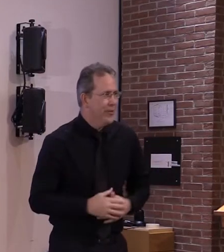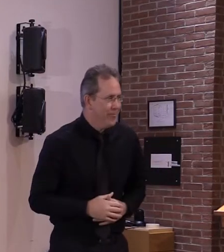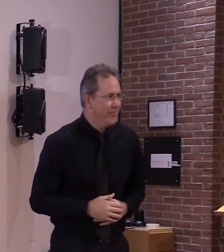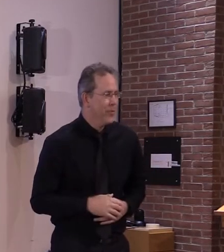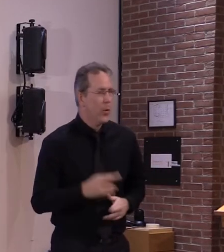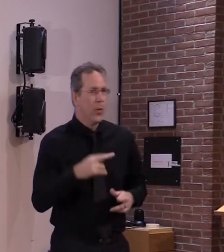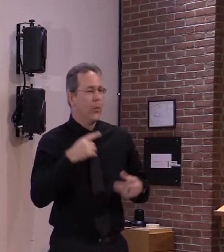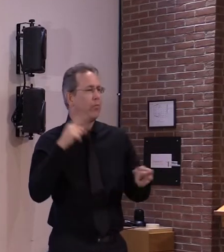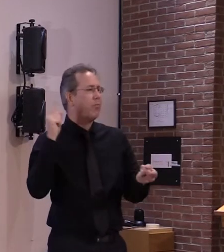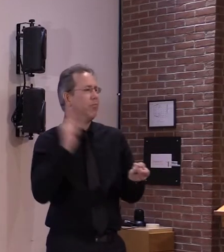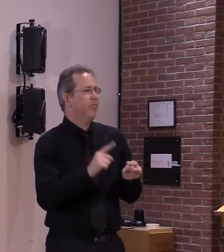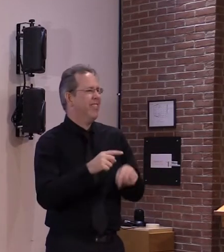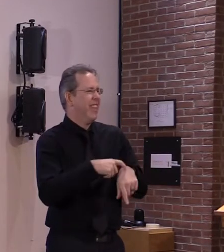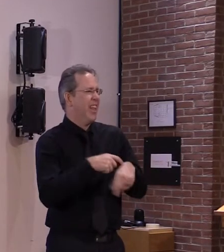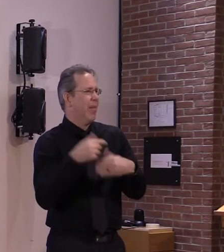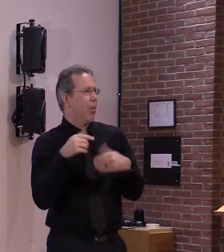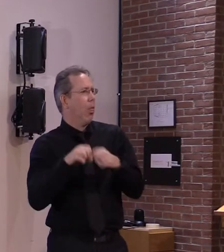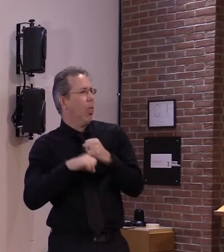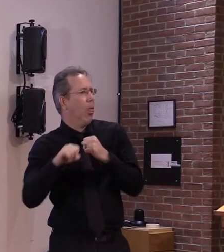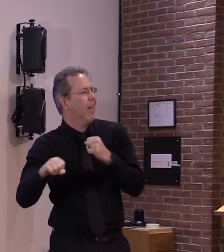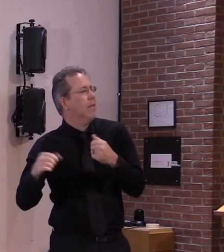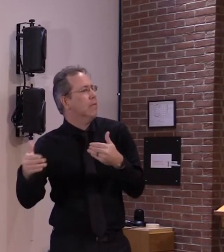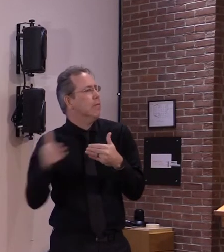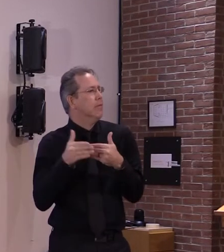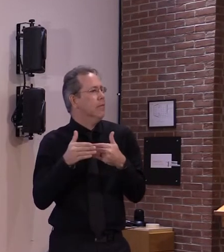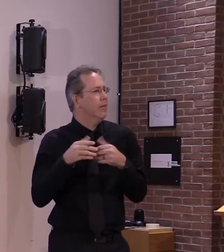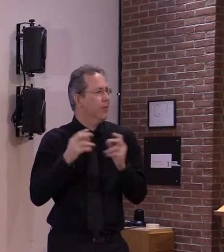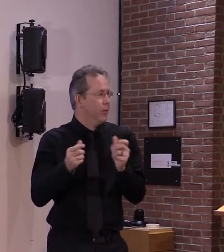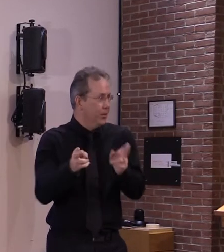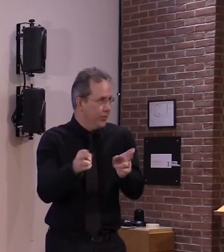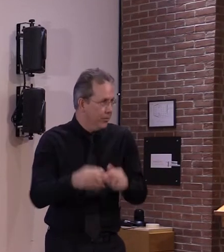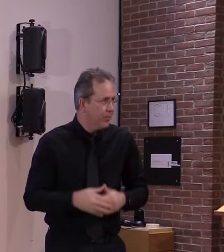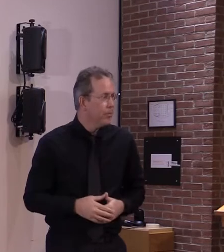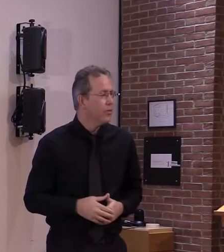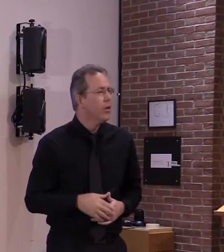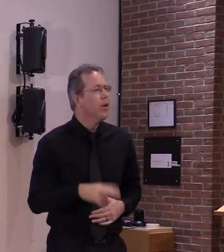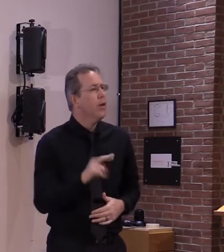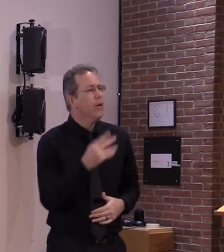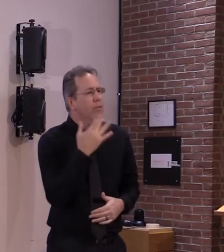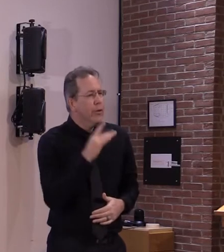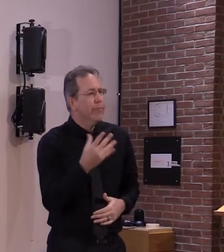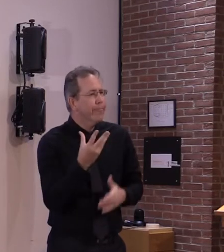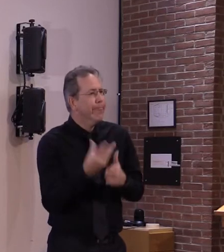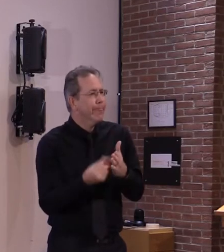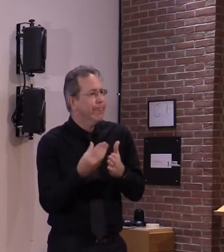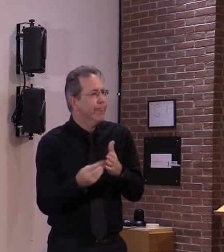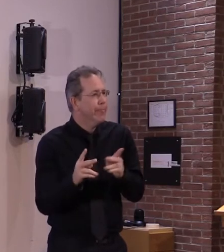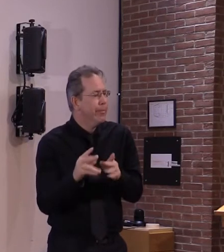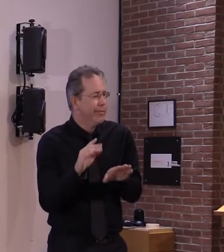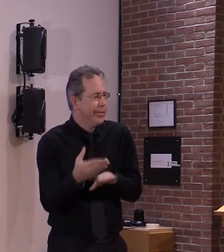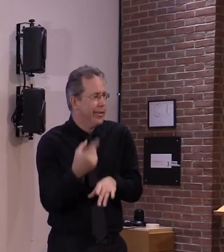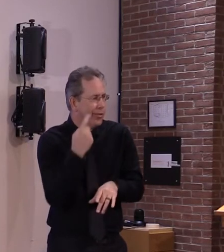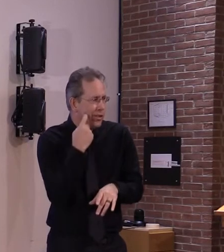as of yesterday we crossed over 300 000 americans who have lost their lives to the virus a truly